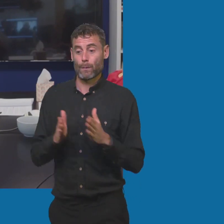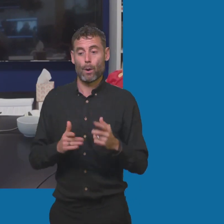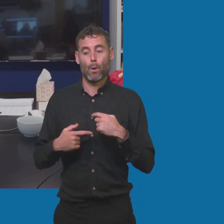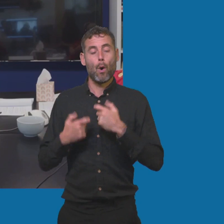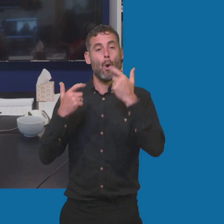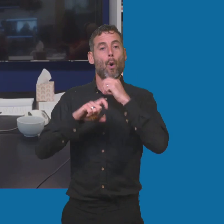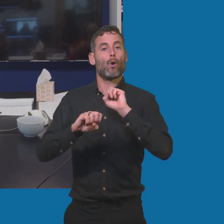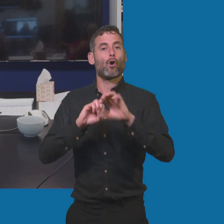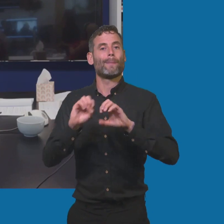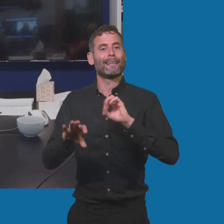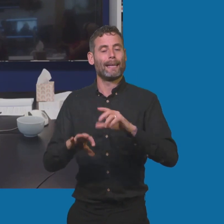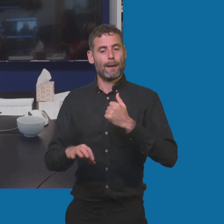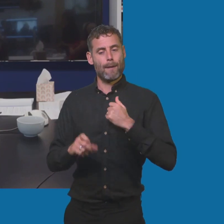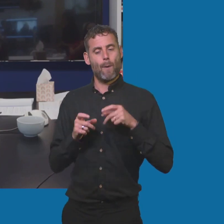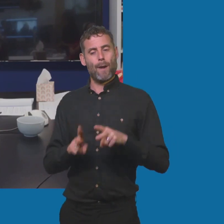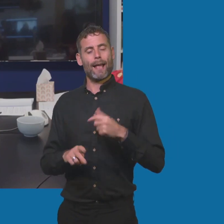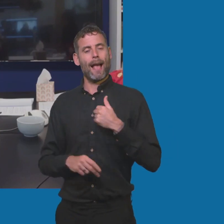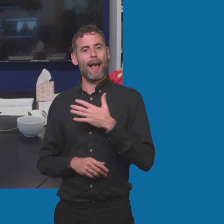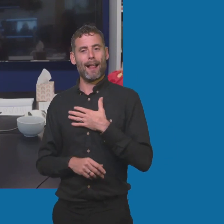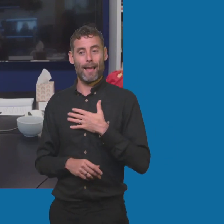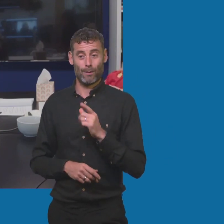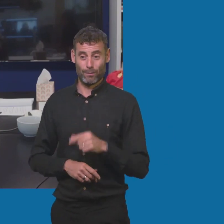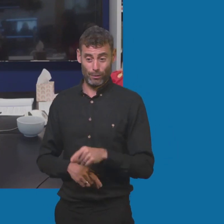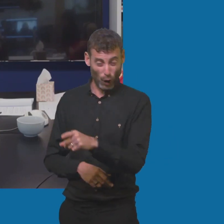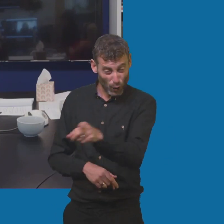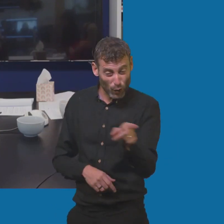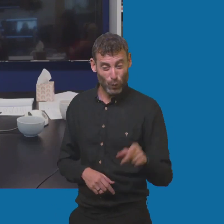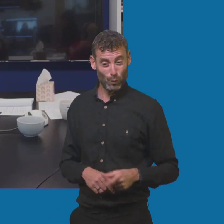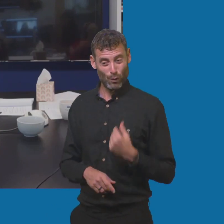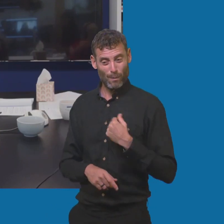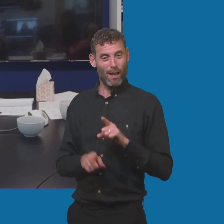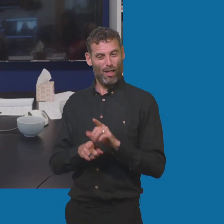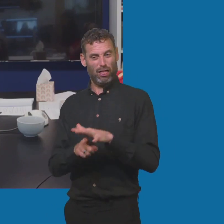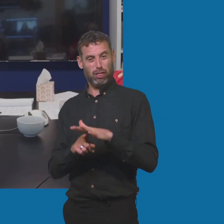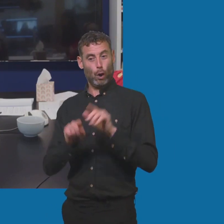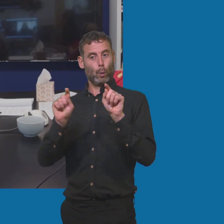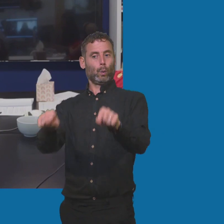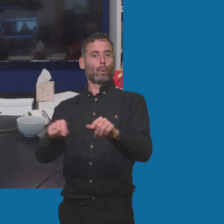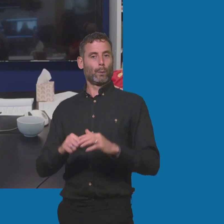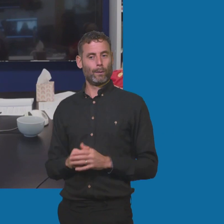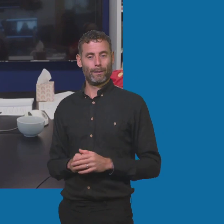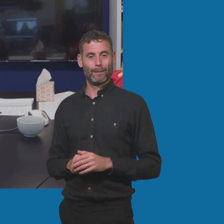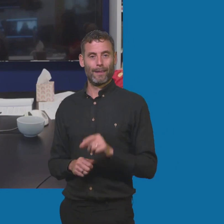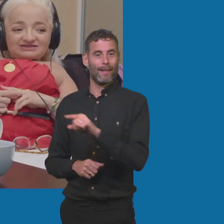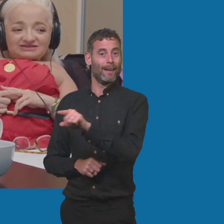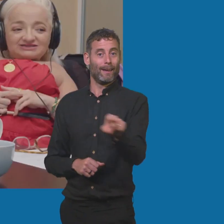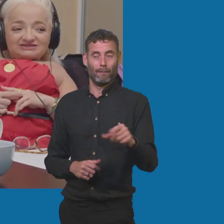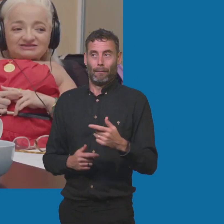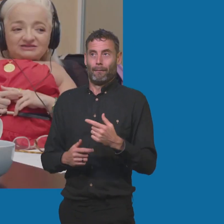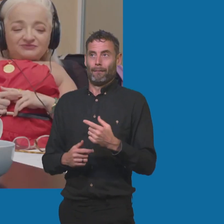a way where it's like I'm making fun out of them and then they can see themselves in that and then not do it to the next person.